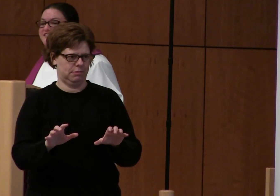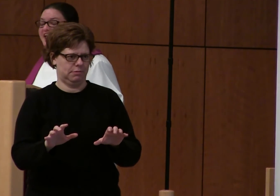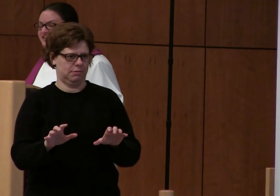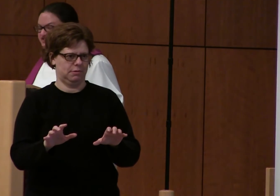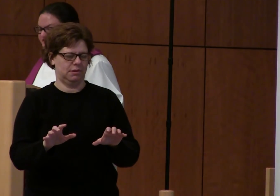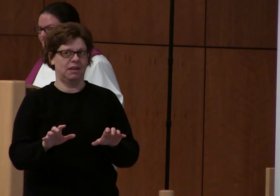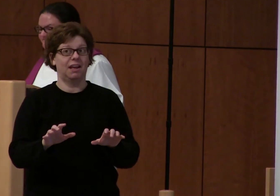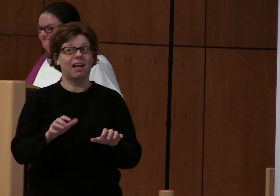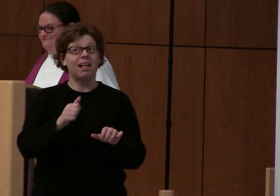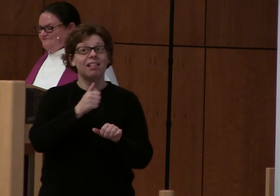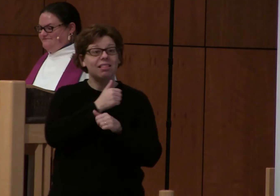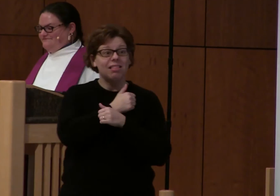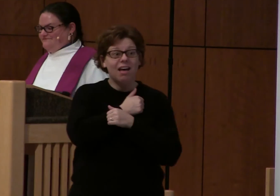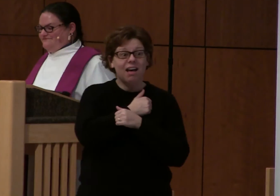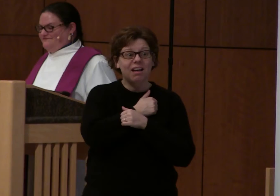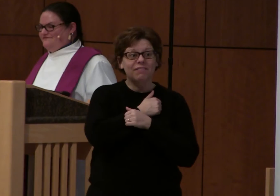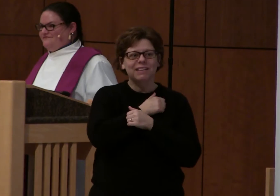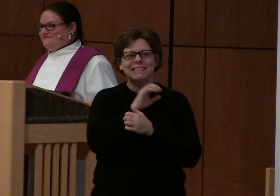Love is an action.